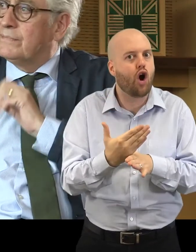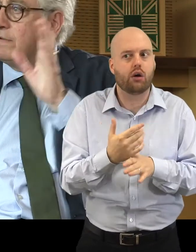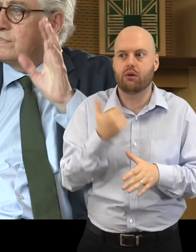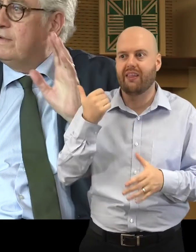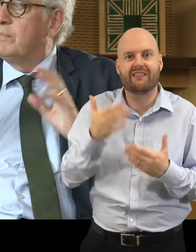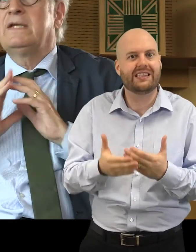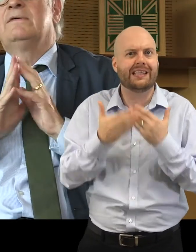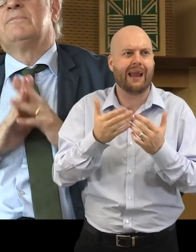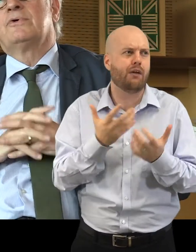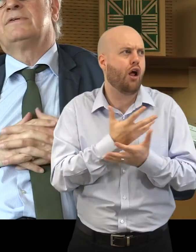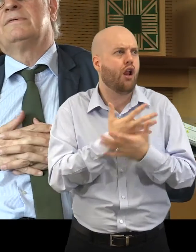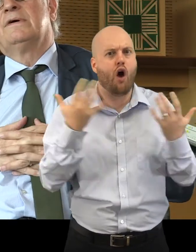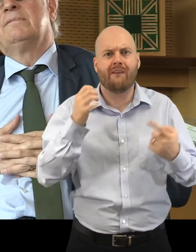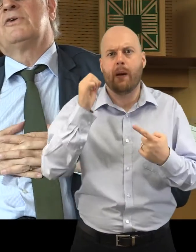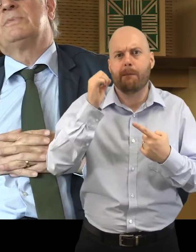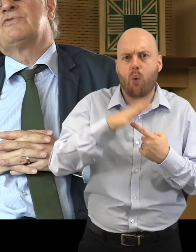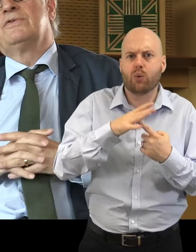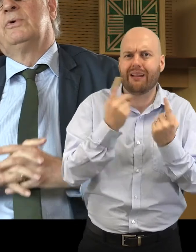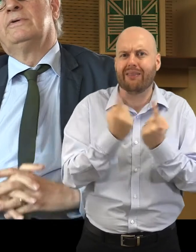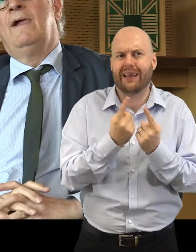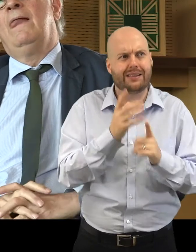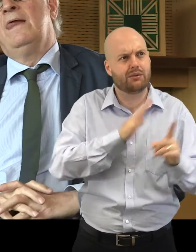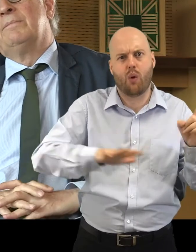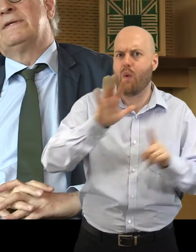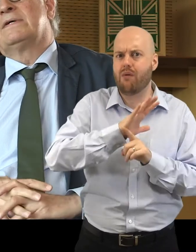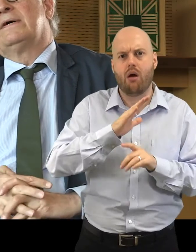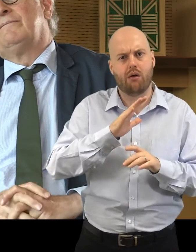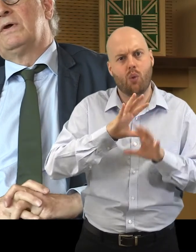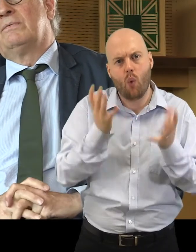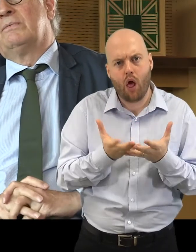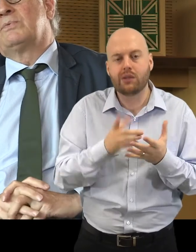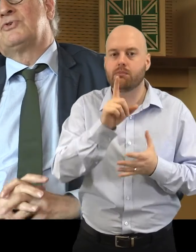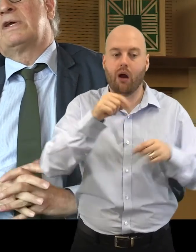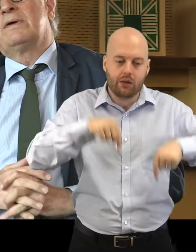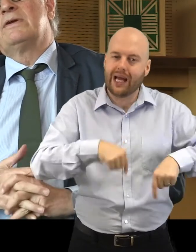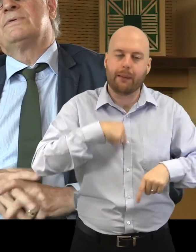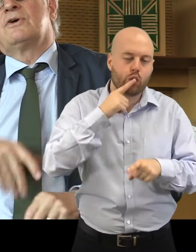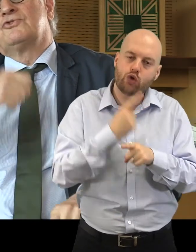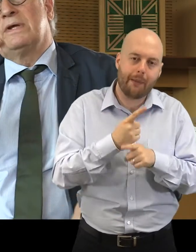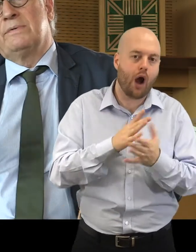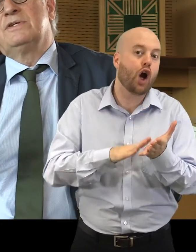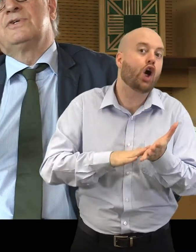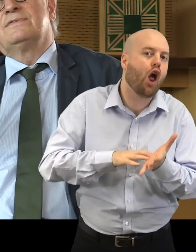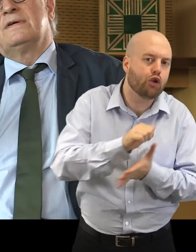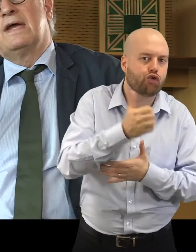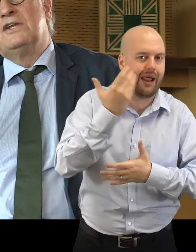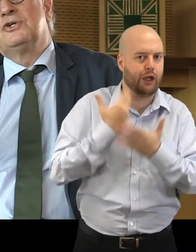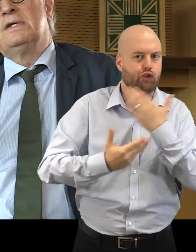They've saved many important monuments around the world. But what we're talking about here is cultural heritage as an engine,